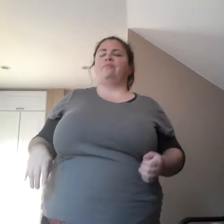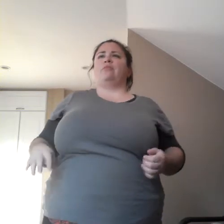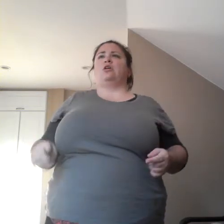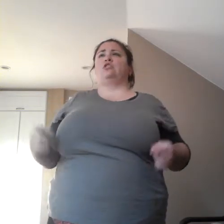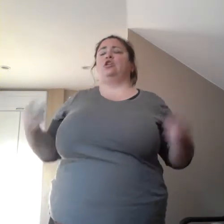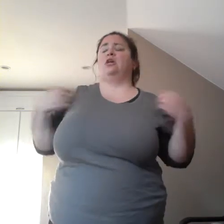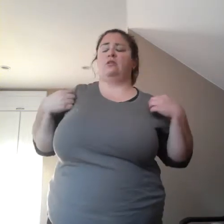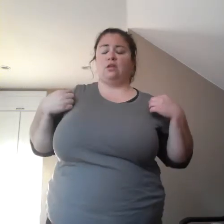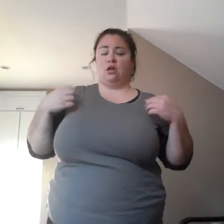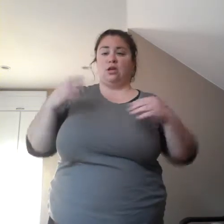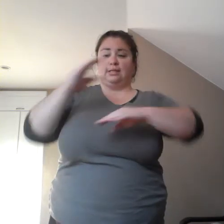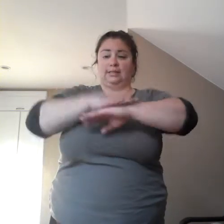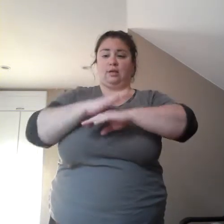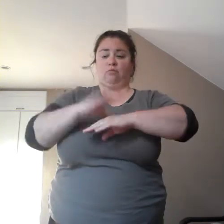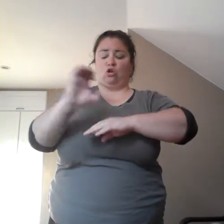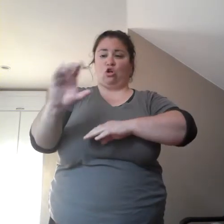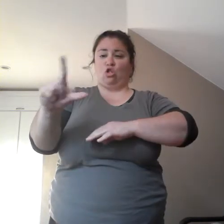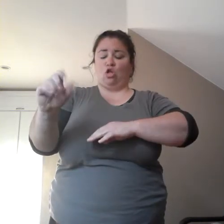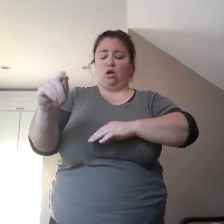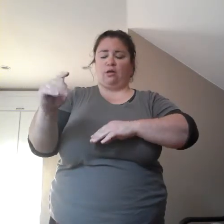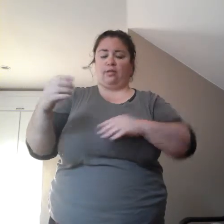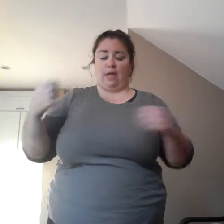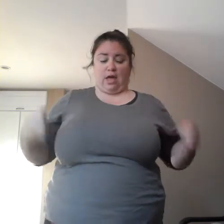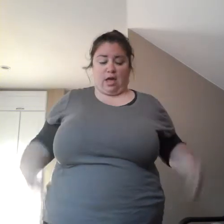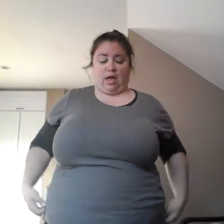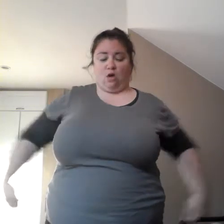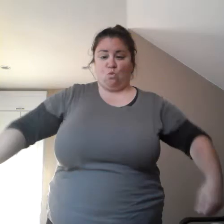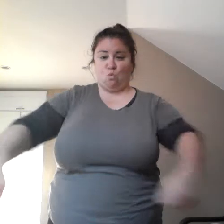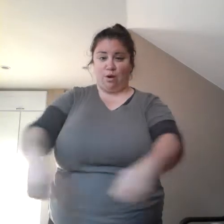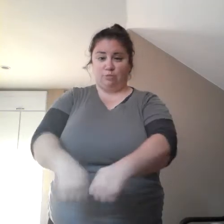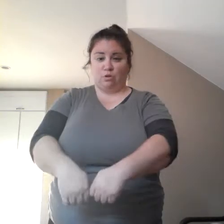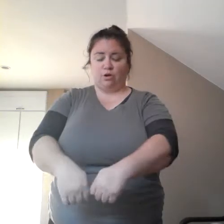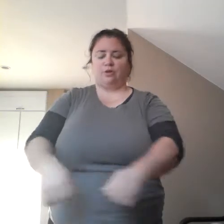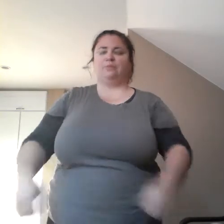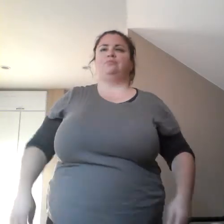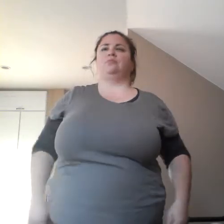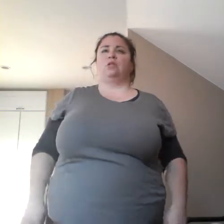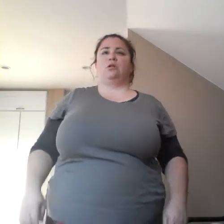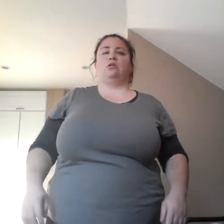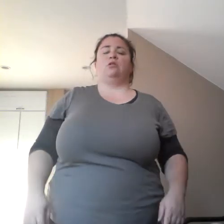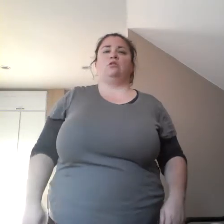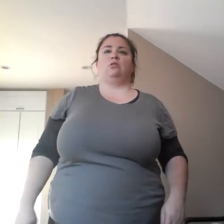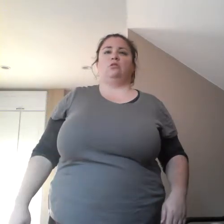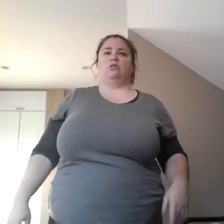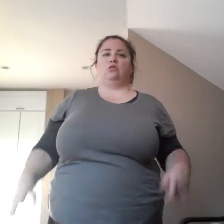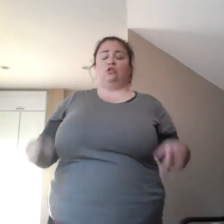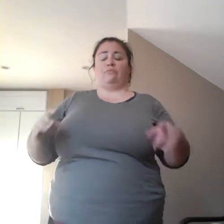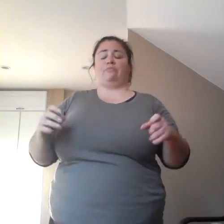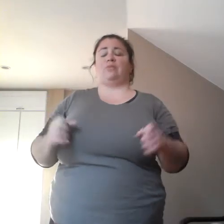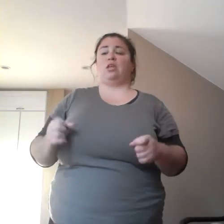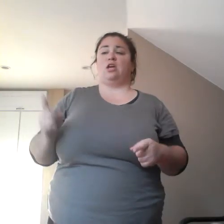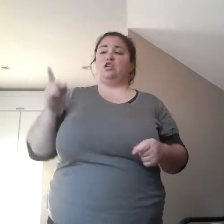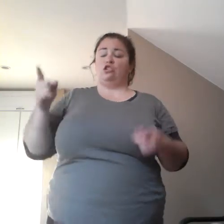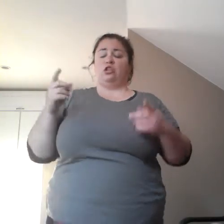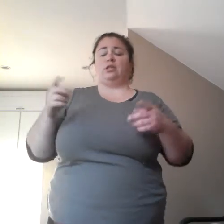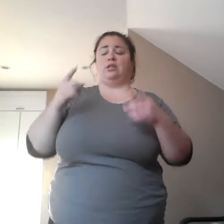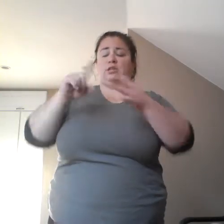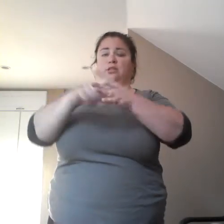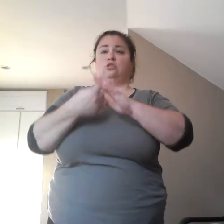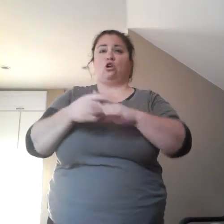her bottom half. Um, but then as soon as she kind of became aware of where she was, um, she started yelling at all of the